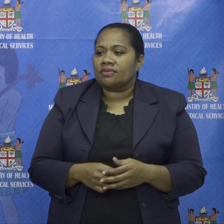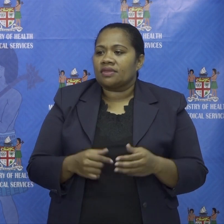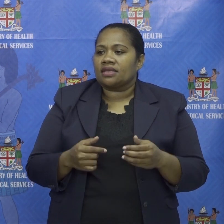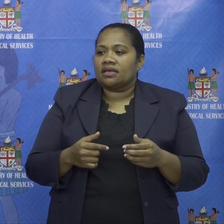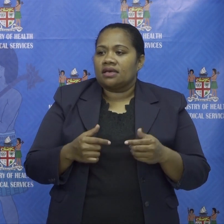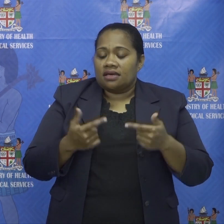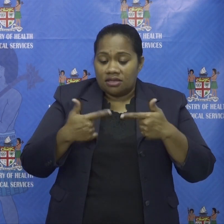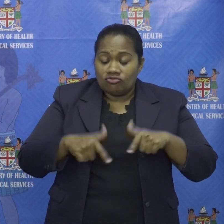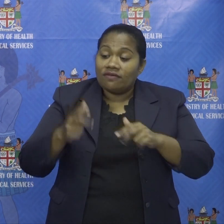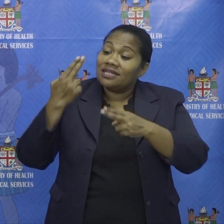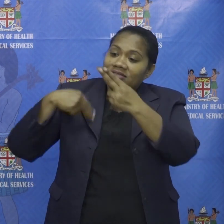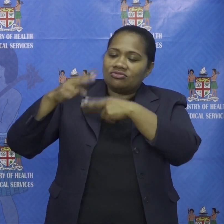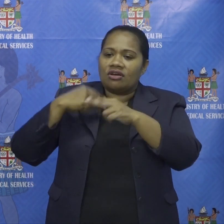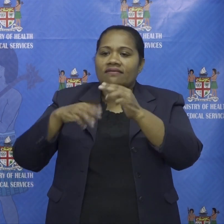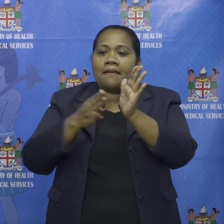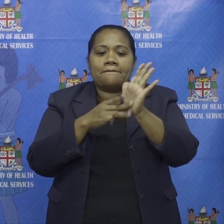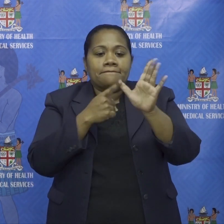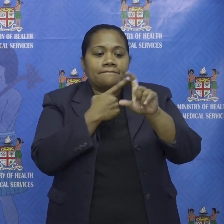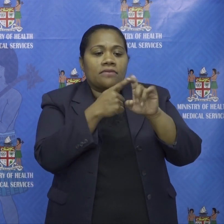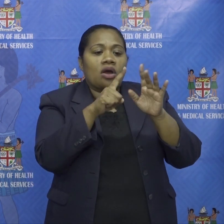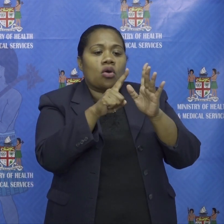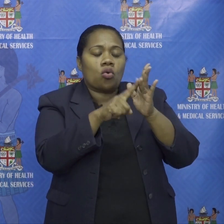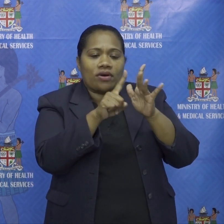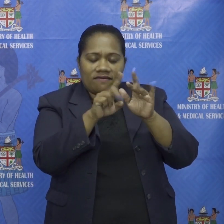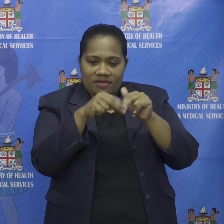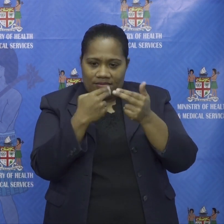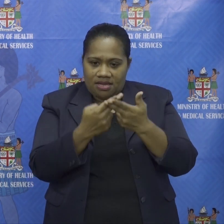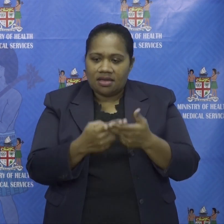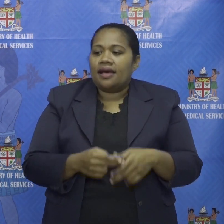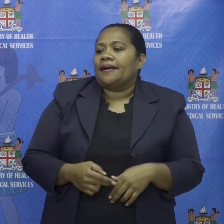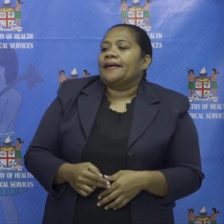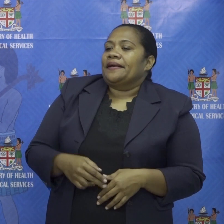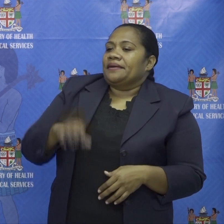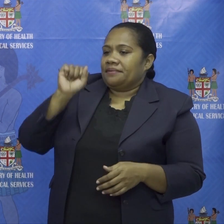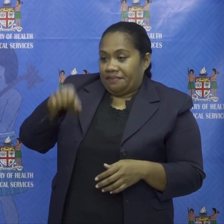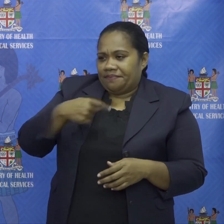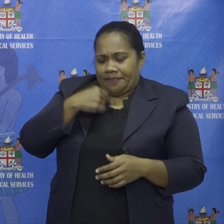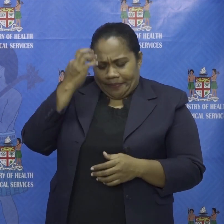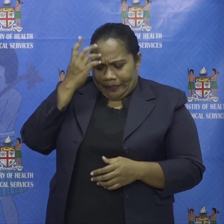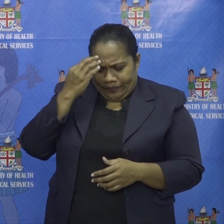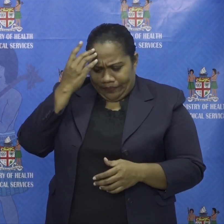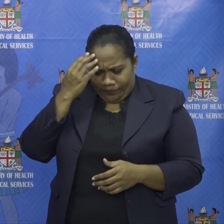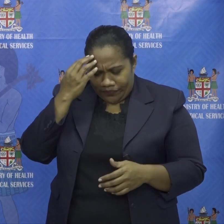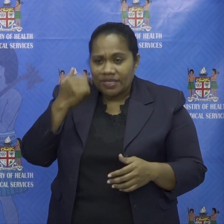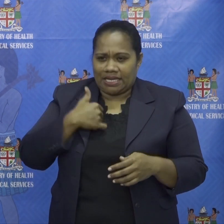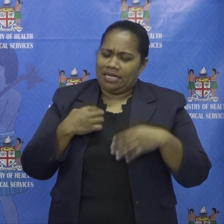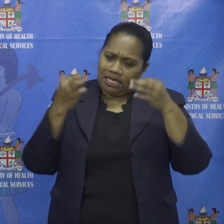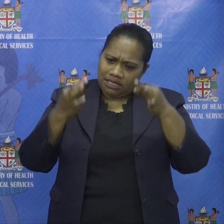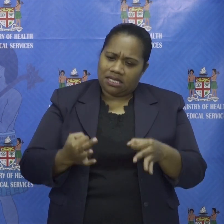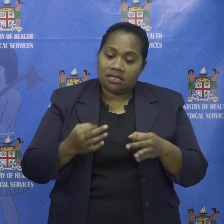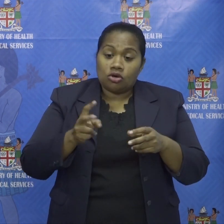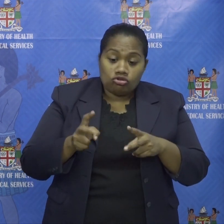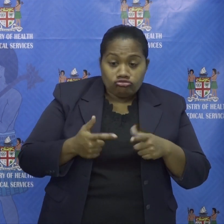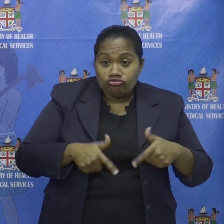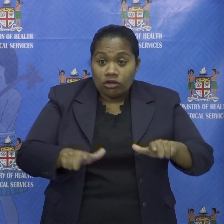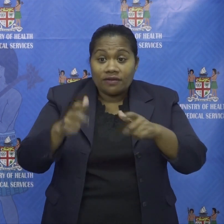oh right yes after much thought i've decided that uh the travel history i will